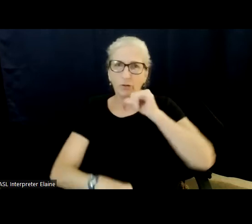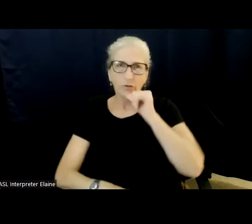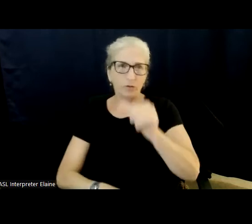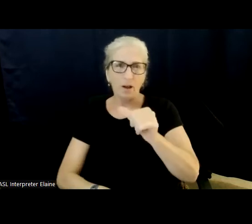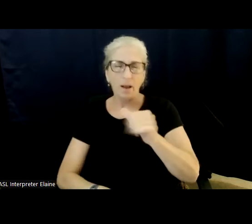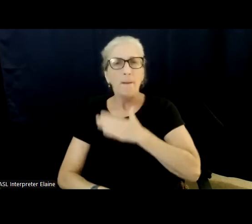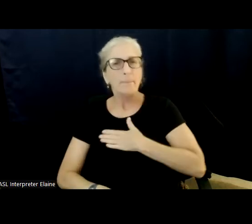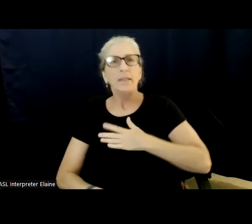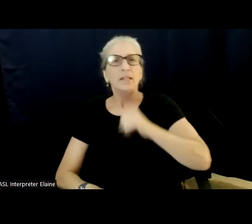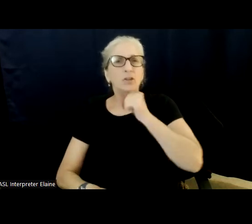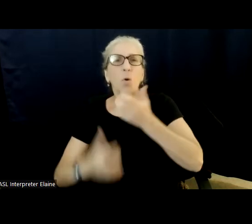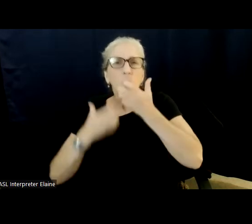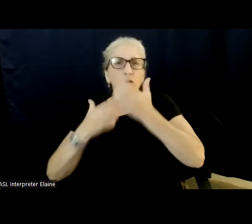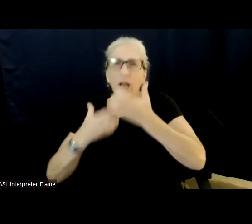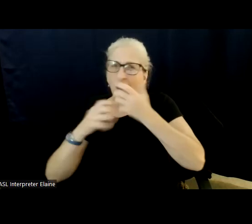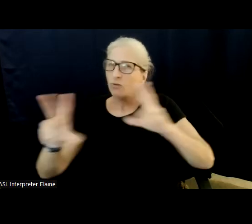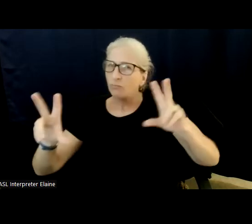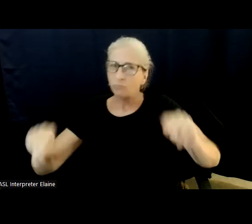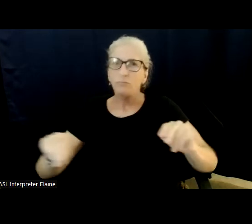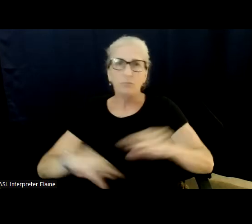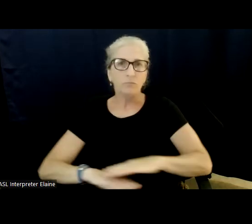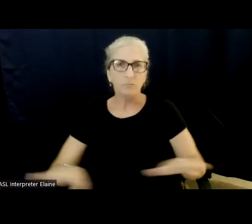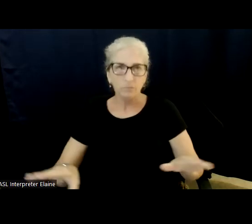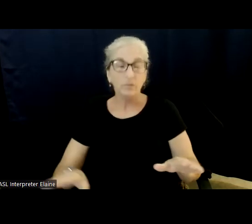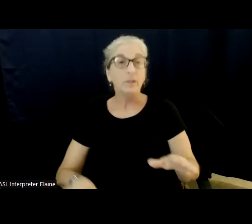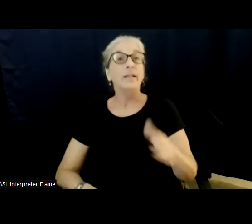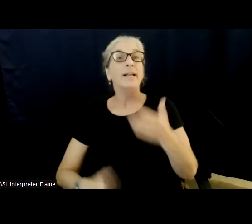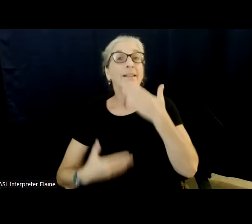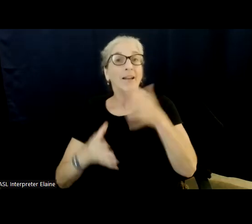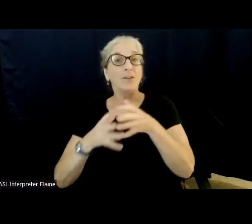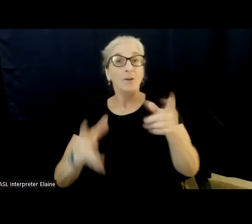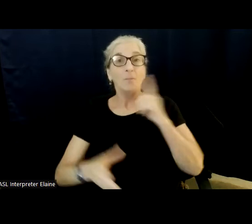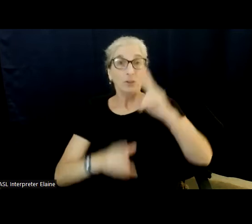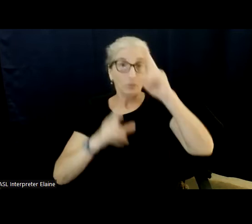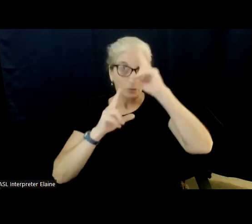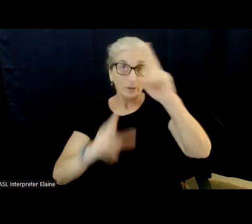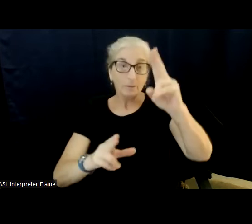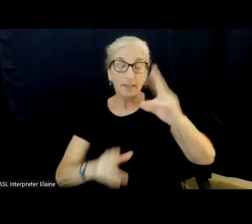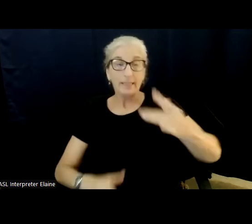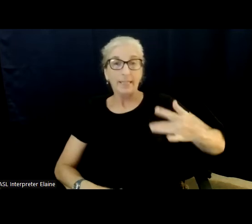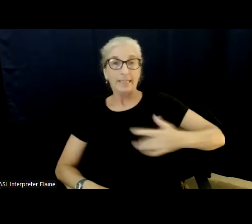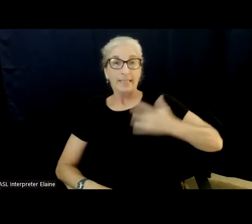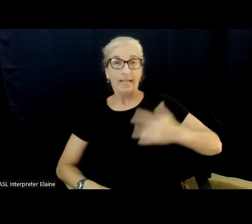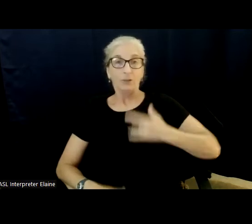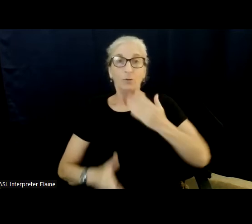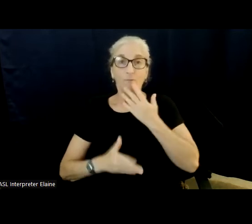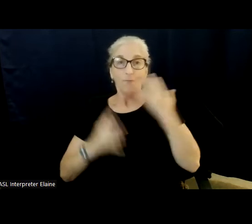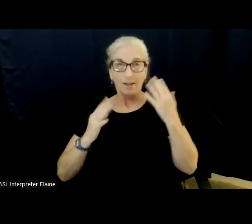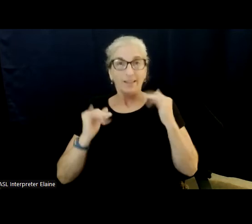voices whatsoever. Thank you very much for respecting the sensory friendly instructions.